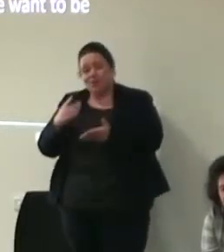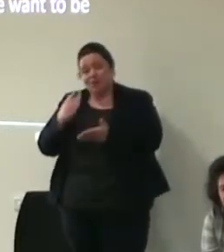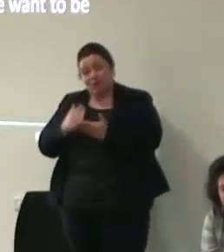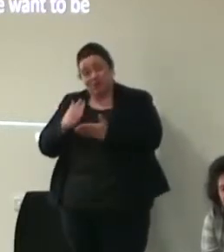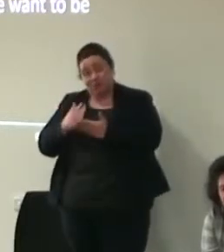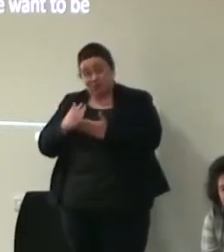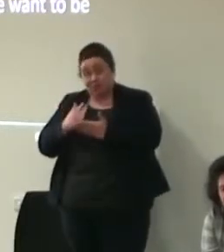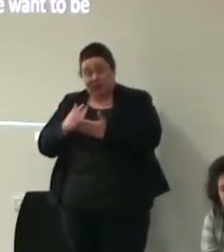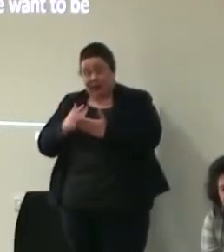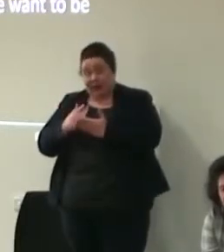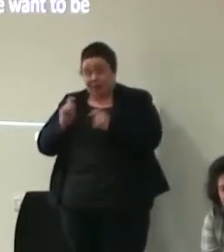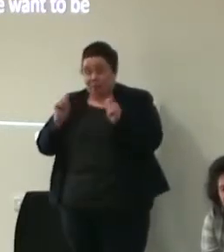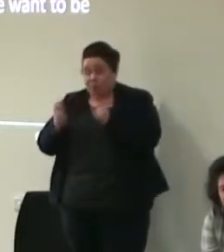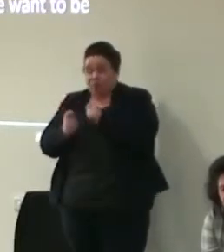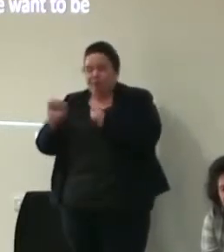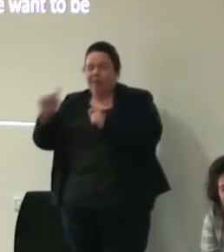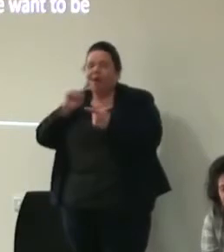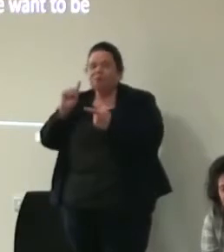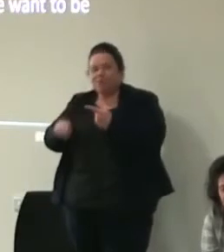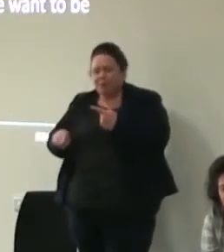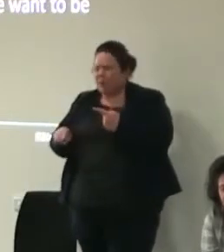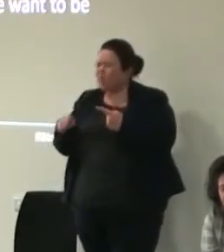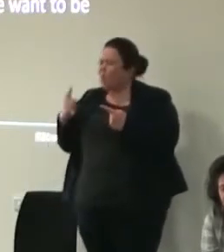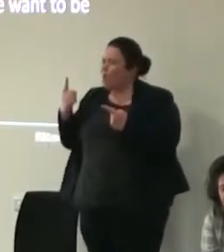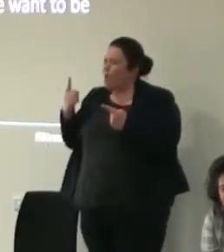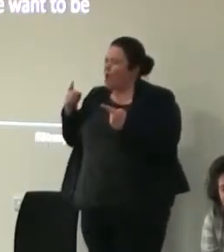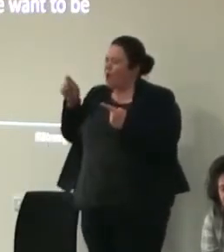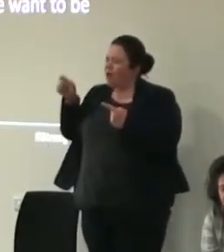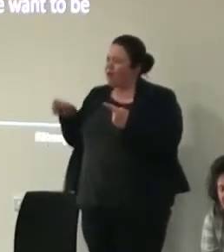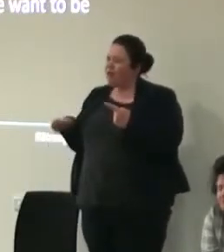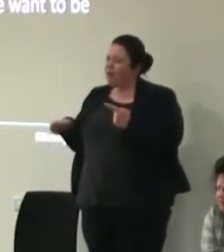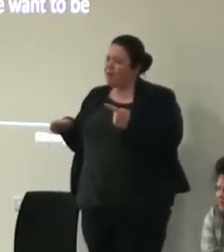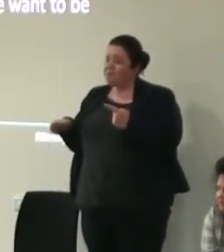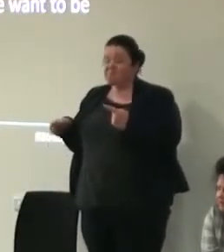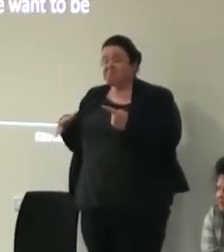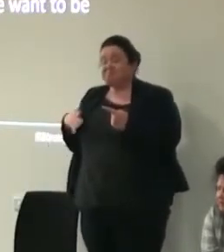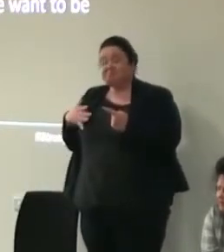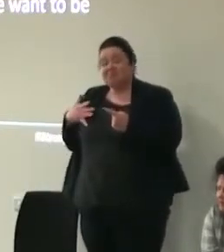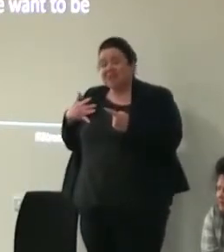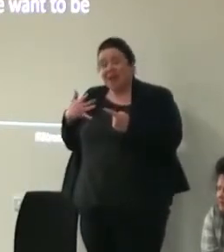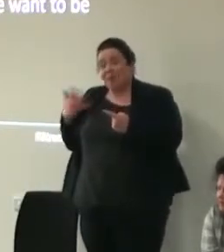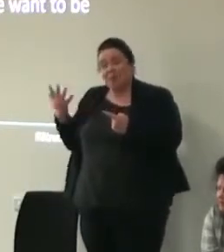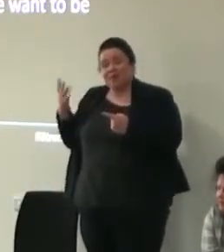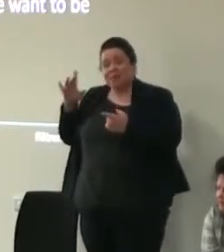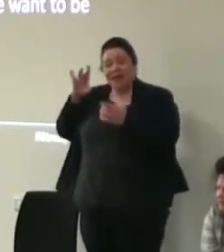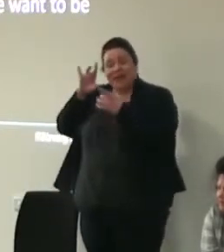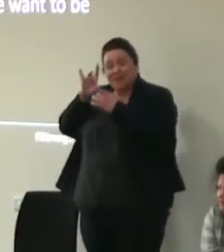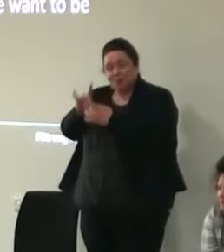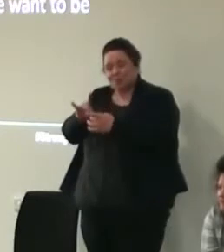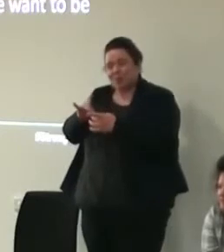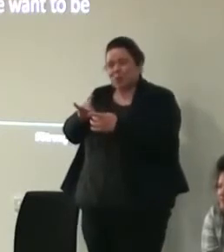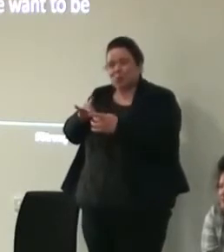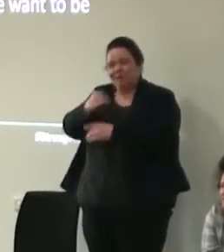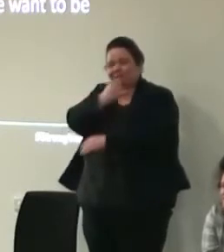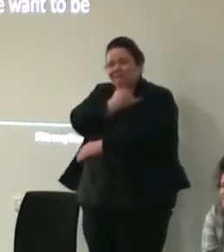polarised their responses I had one young man who didn't want to be associated as being vulnerable or